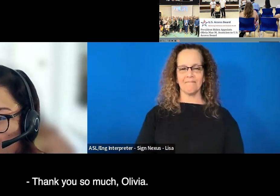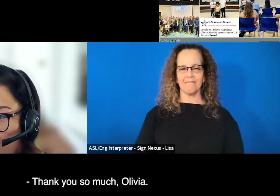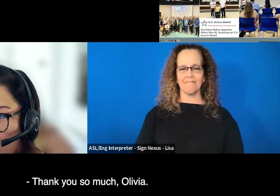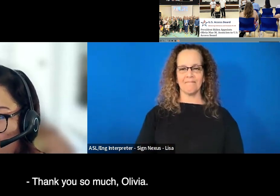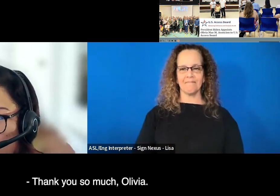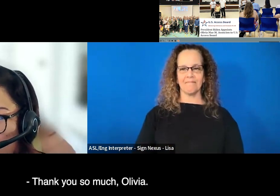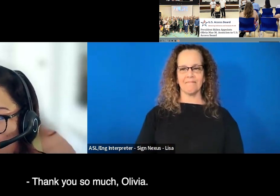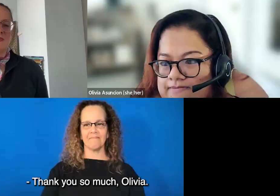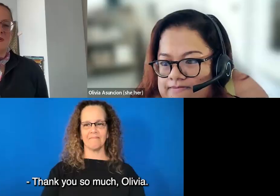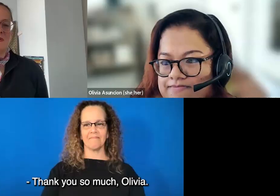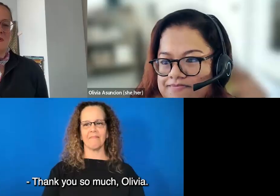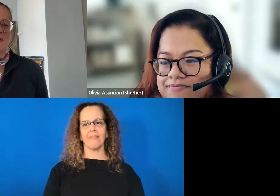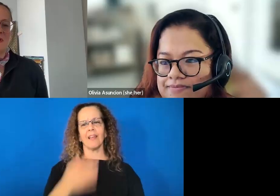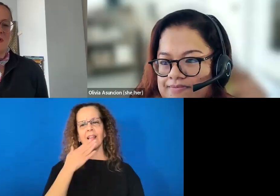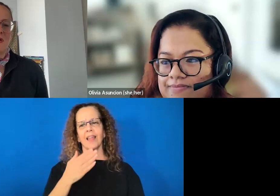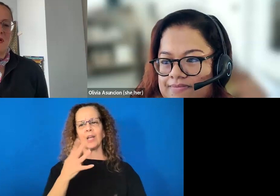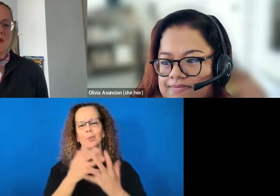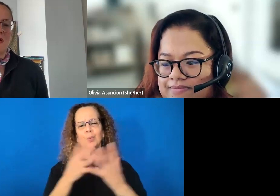Thank you so much, Olivia.